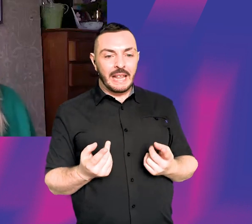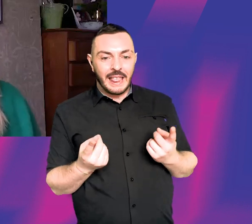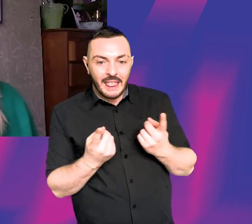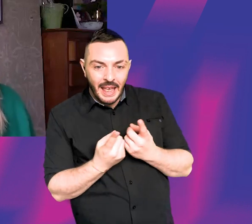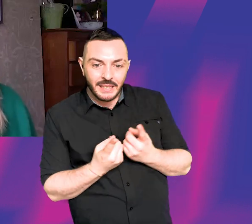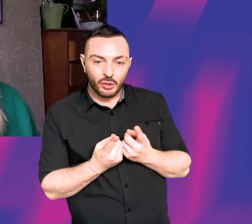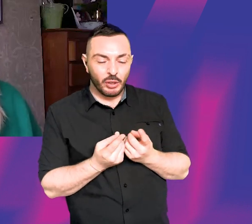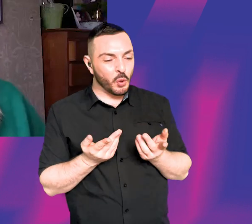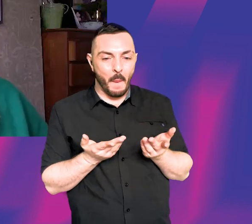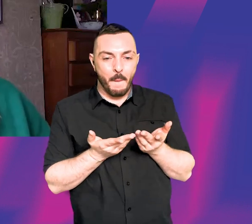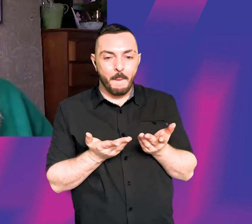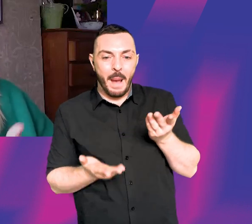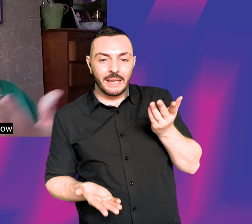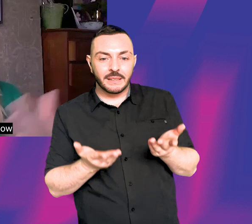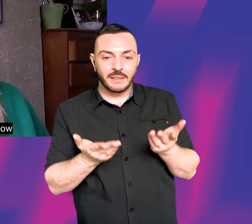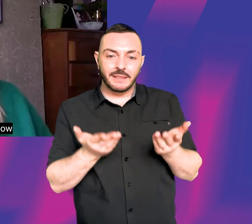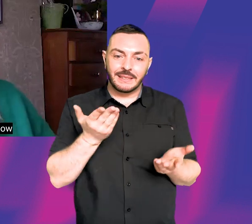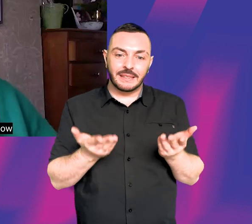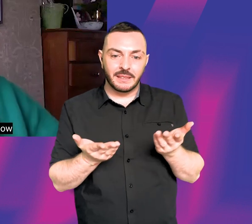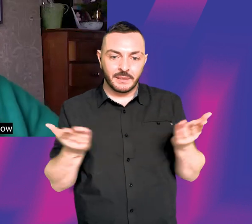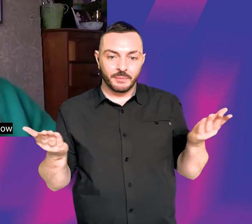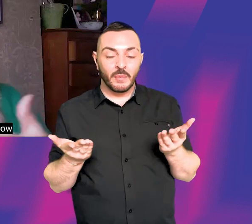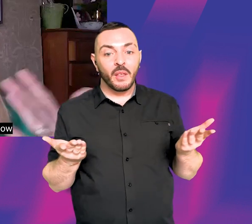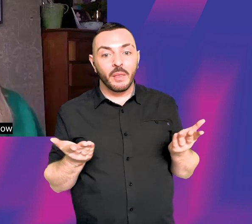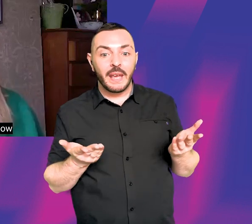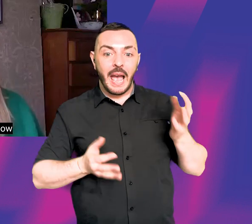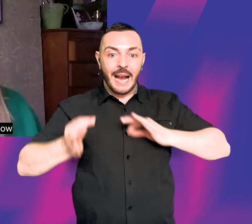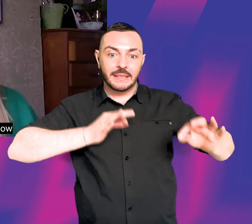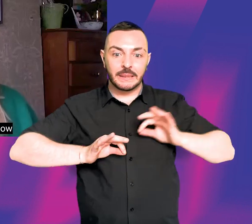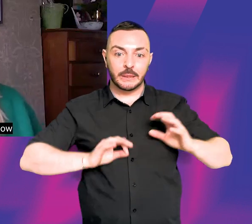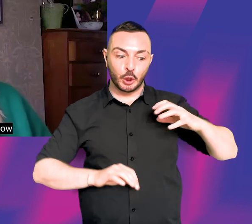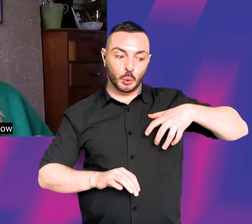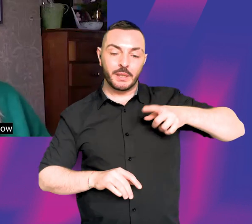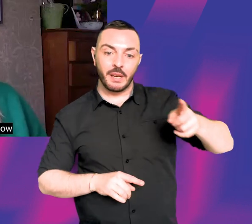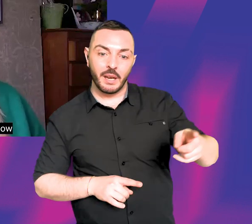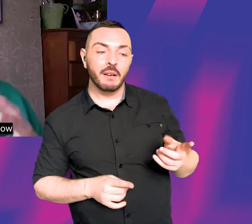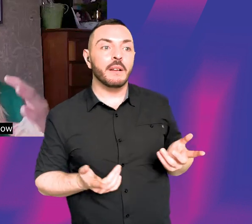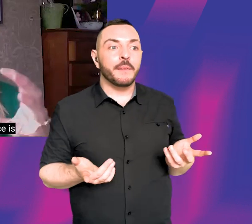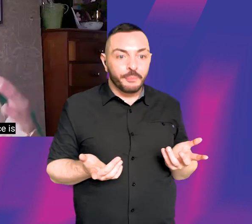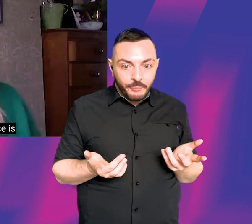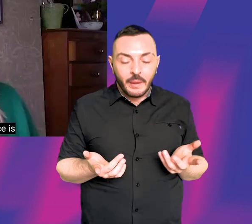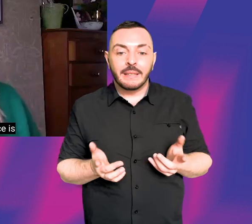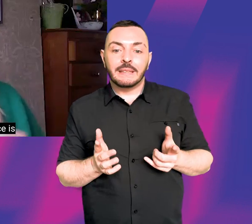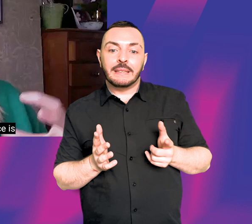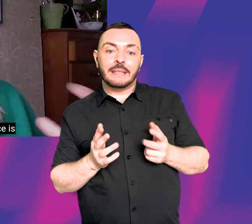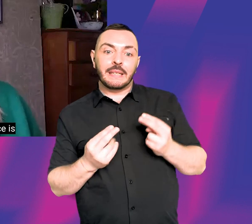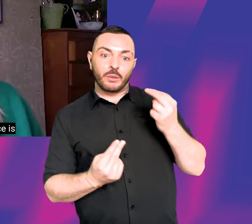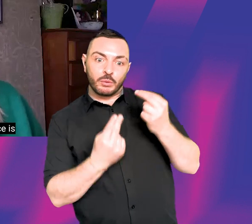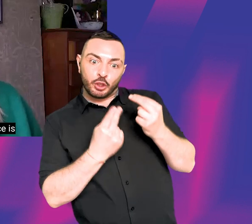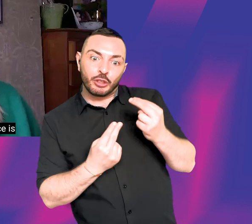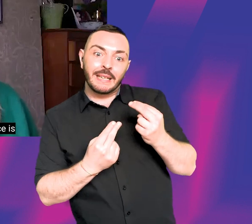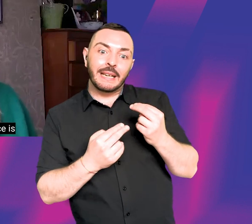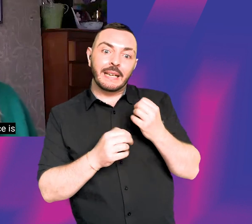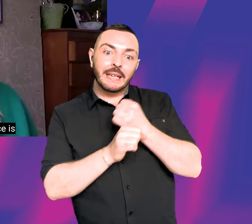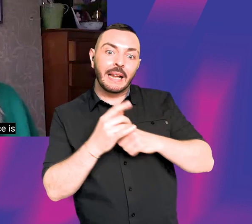recalibrate like equity. You know, the actors union are trying to talk to the casting directors guild about how to protect actors from this